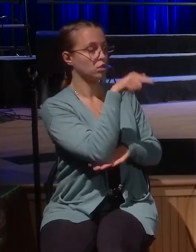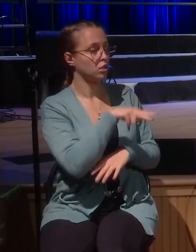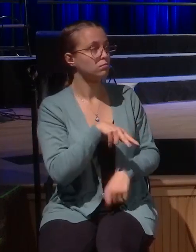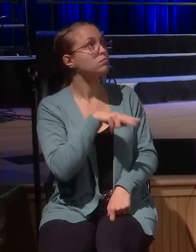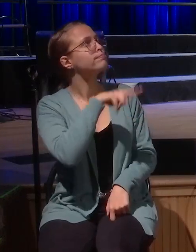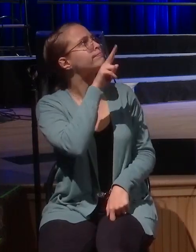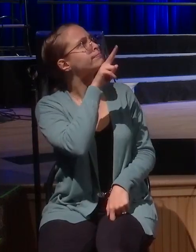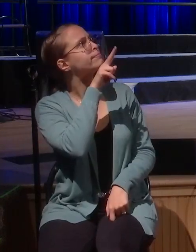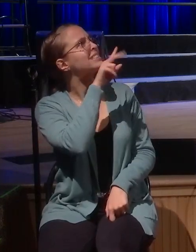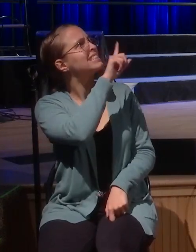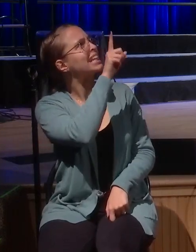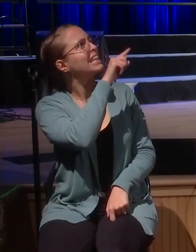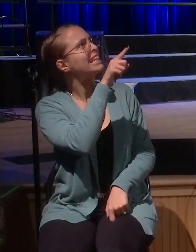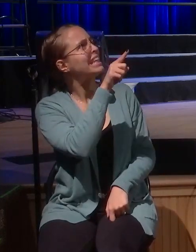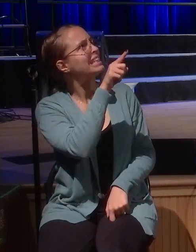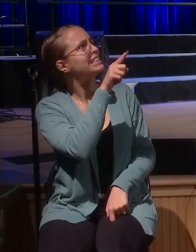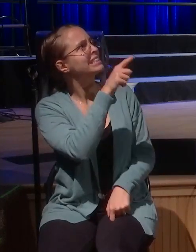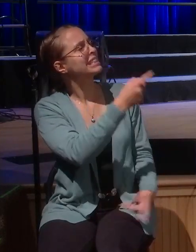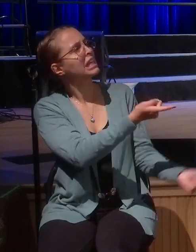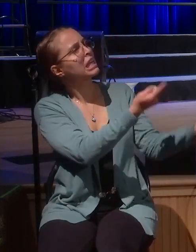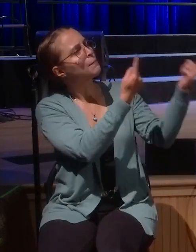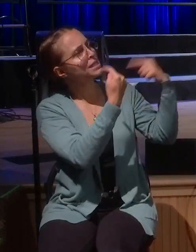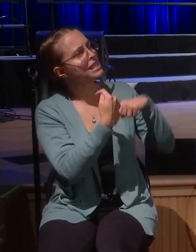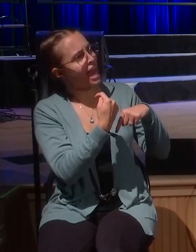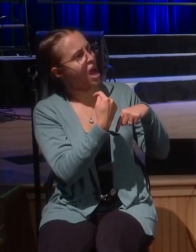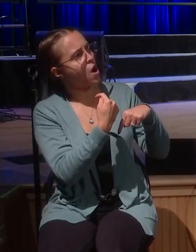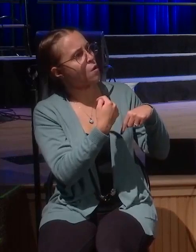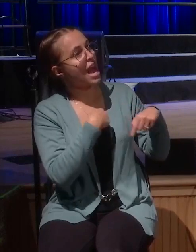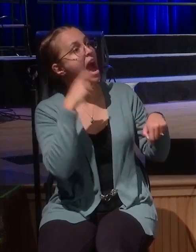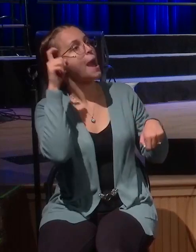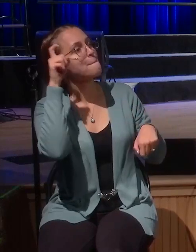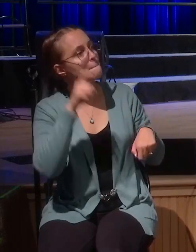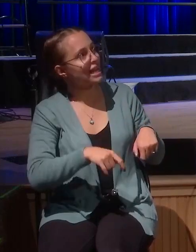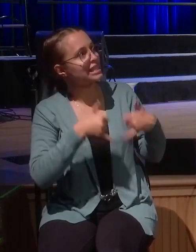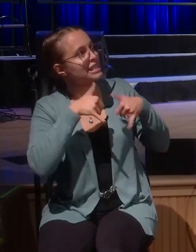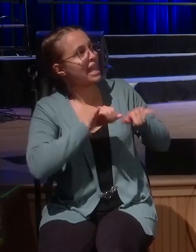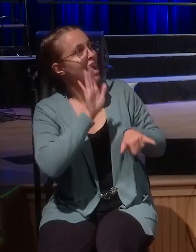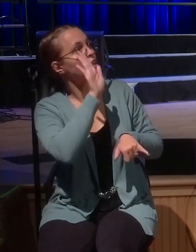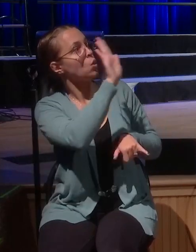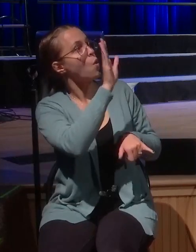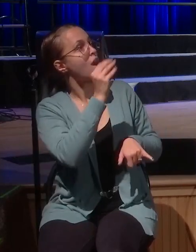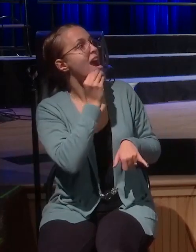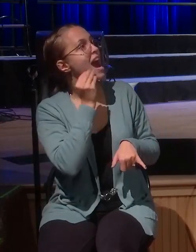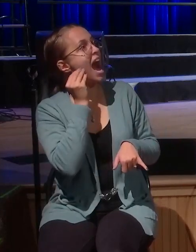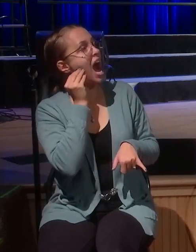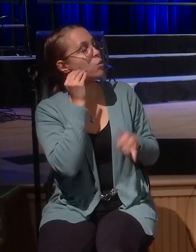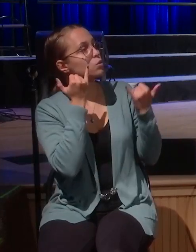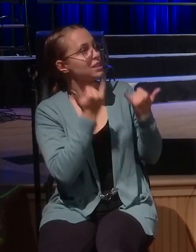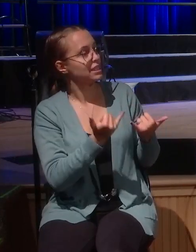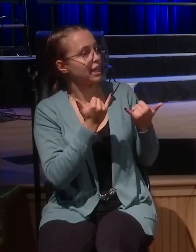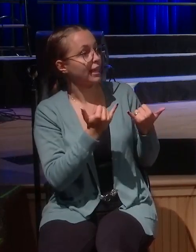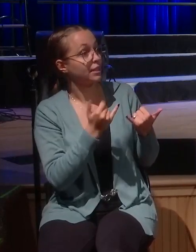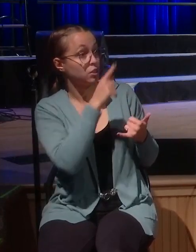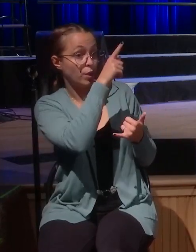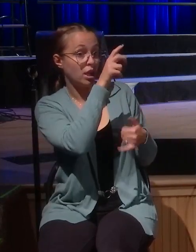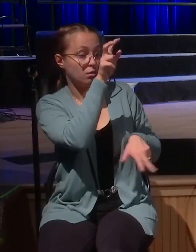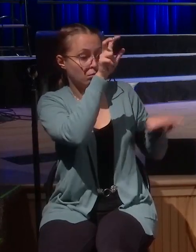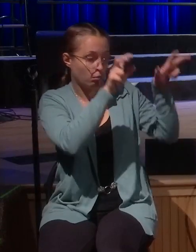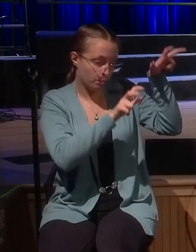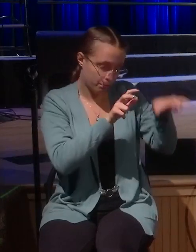down immediately. I must stay at your house today. So Zacchaeus came down at once and welcomed him gladly.